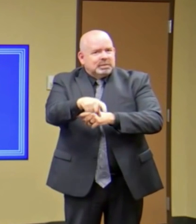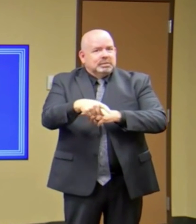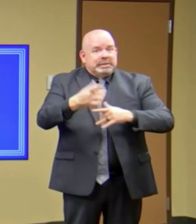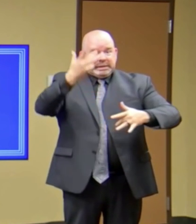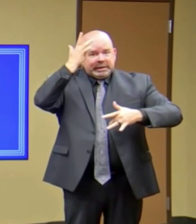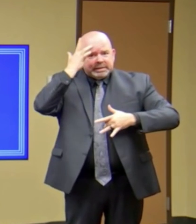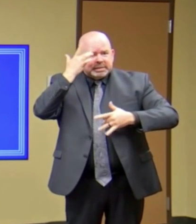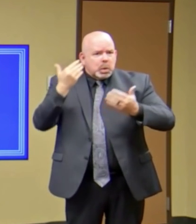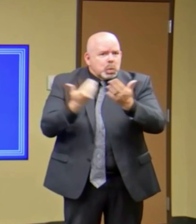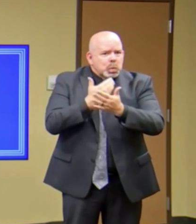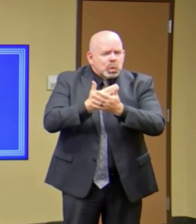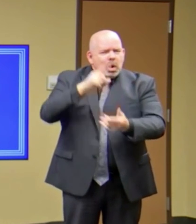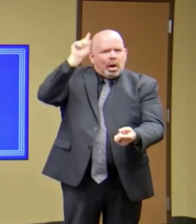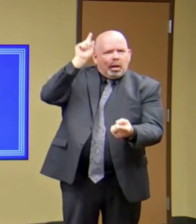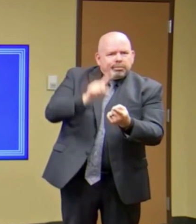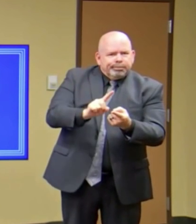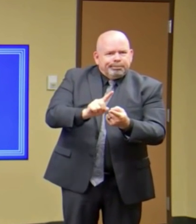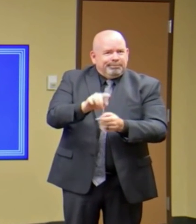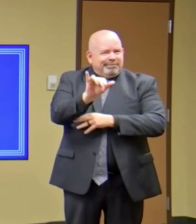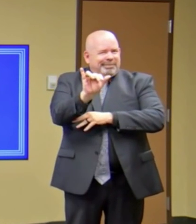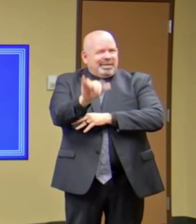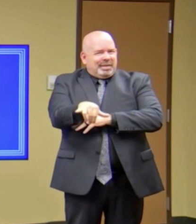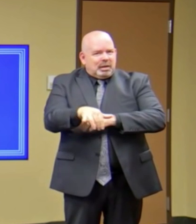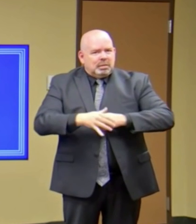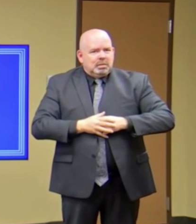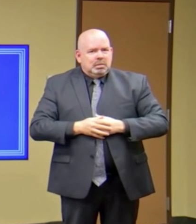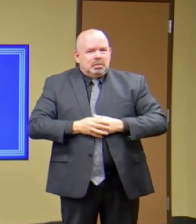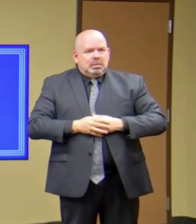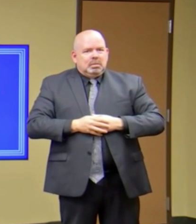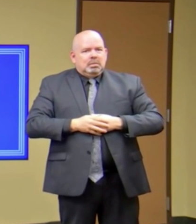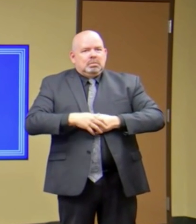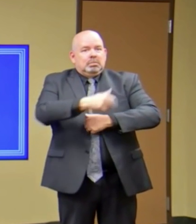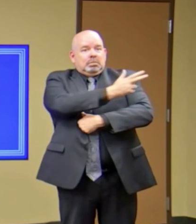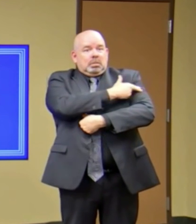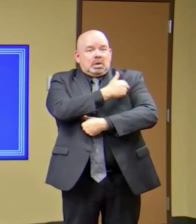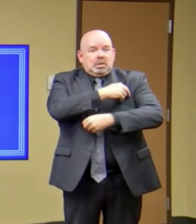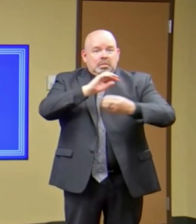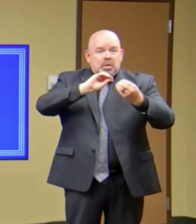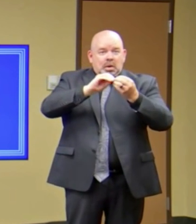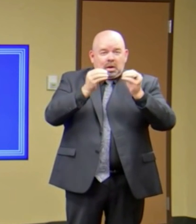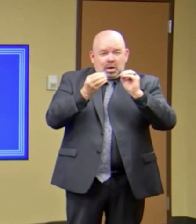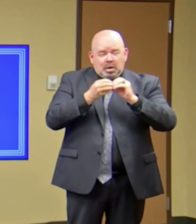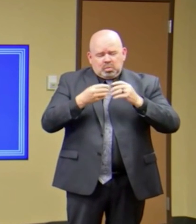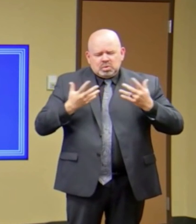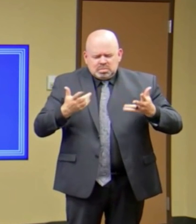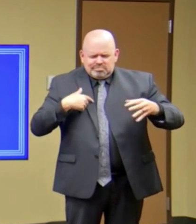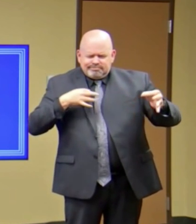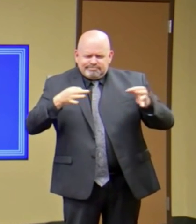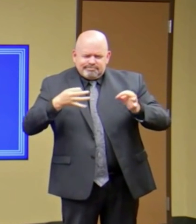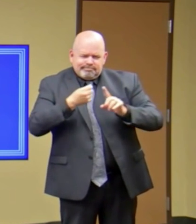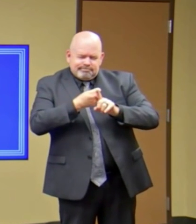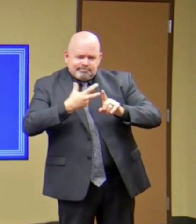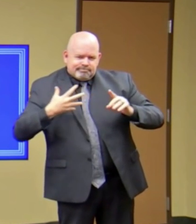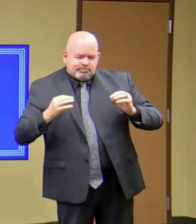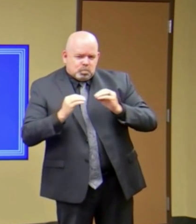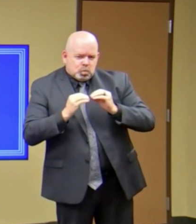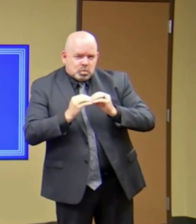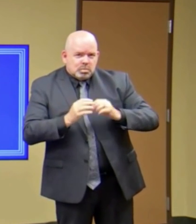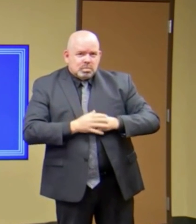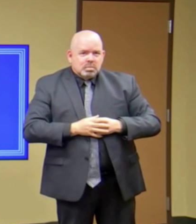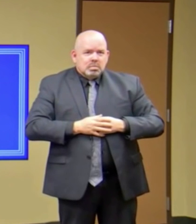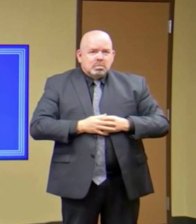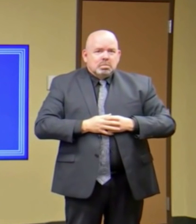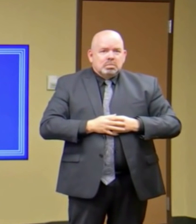admissions. So let me give you some stats, you know, so you understand what we're dealing with. I count weeks,